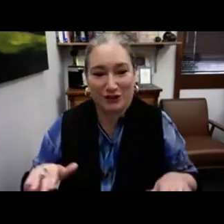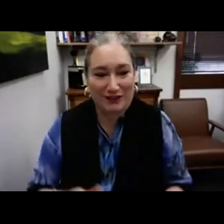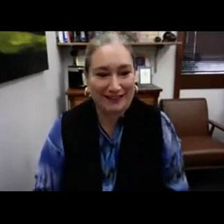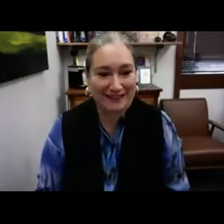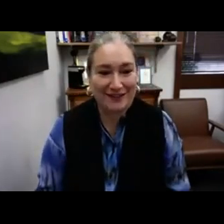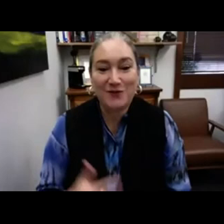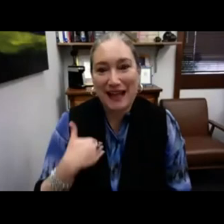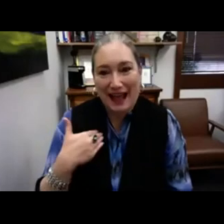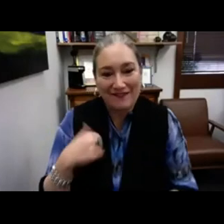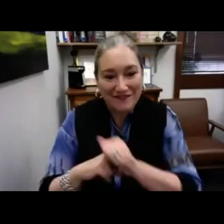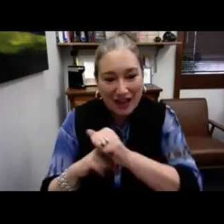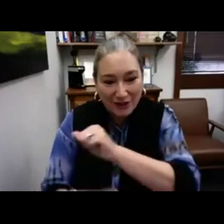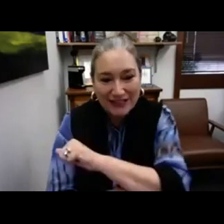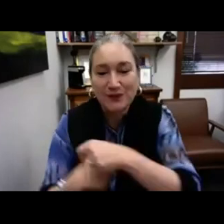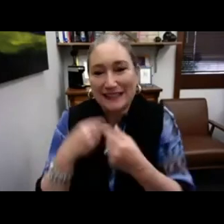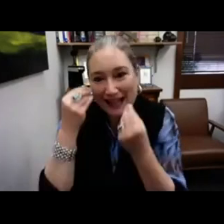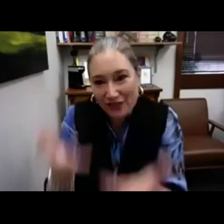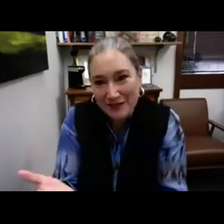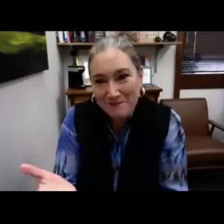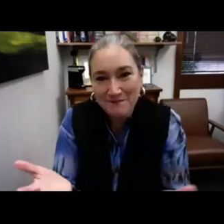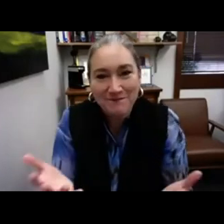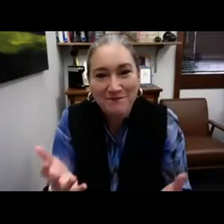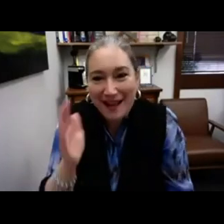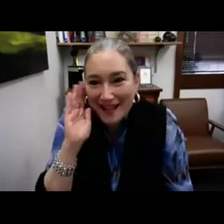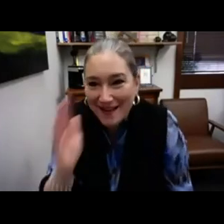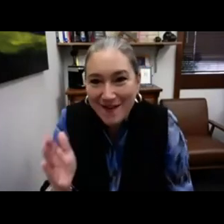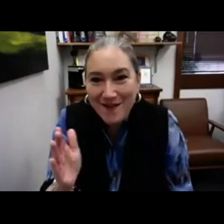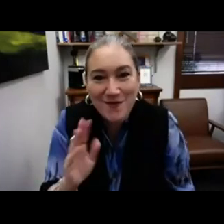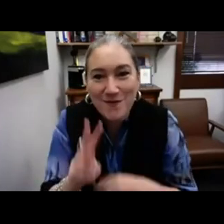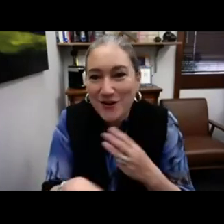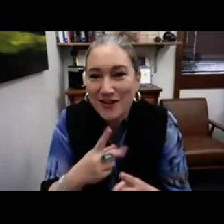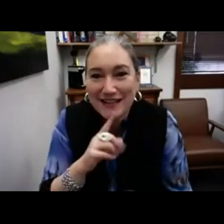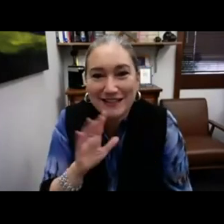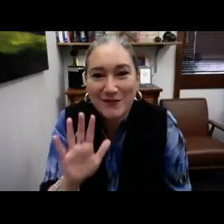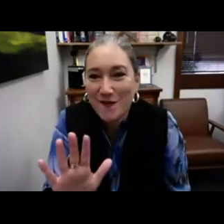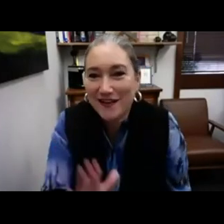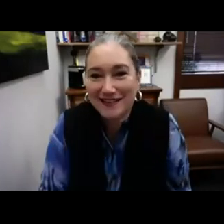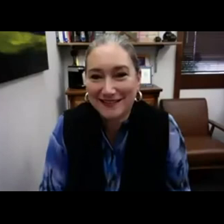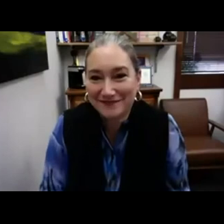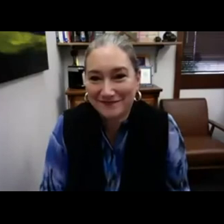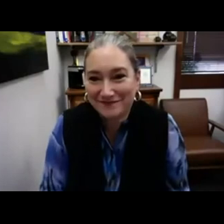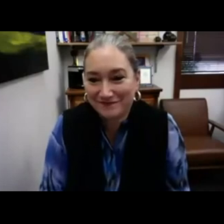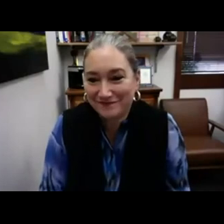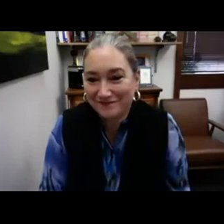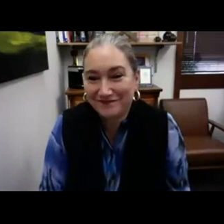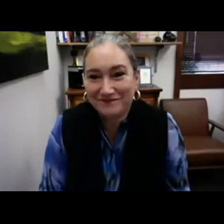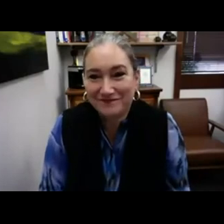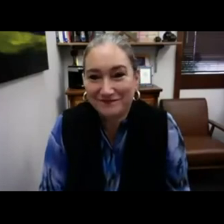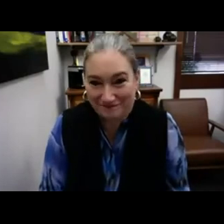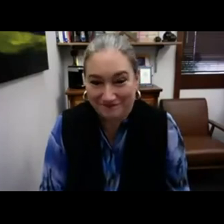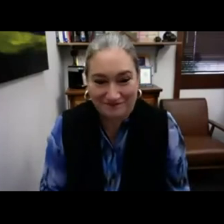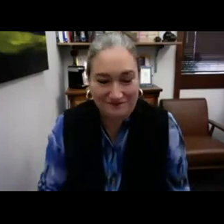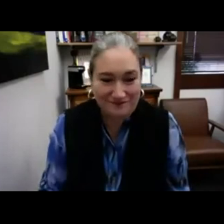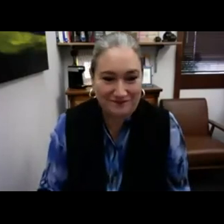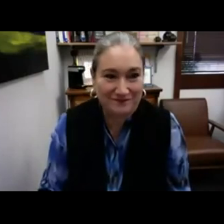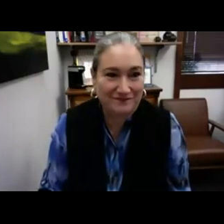The hands have five fingers that represent us. all deaf professionals. Now, once deaf children, the foundation of language will tell them the world